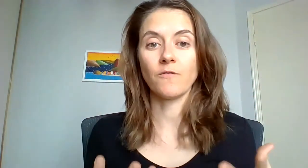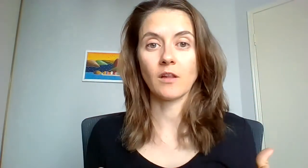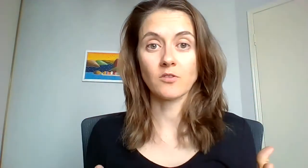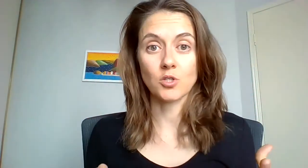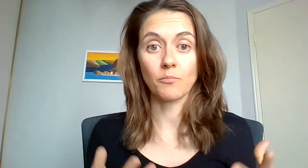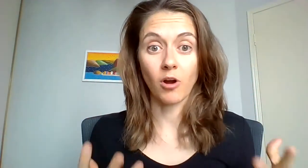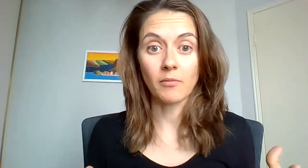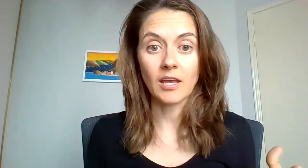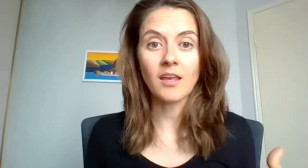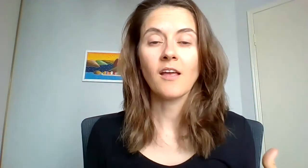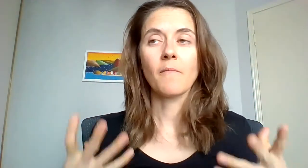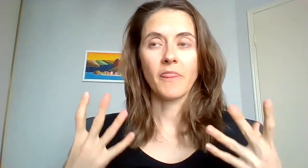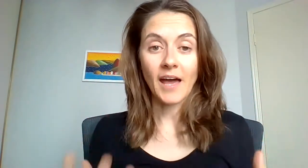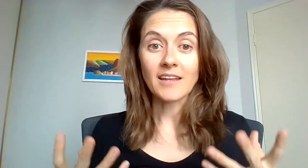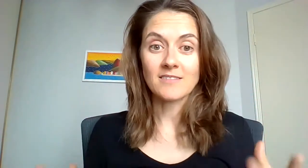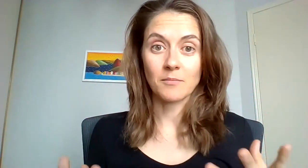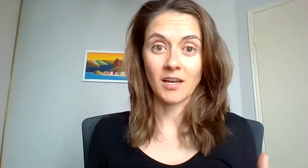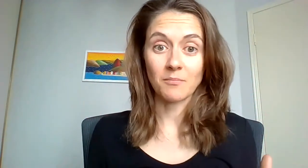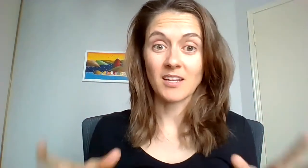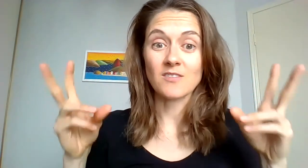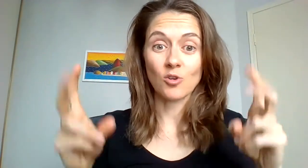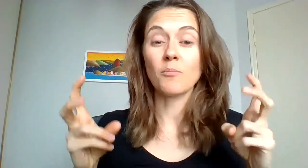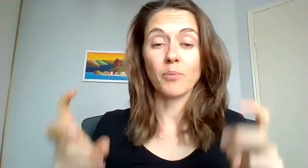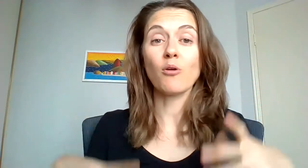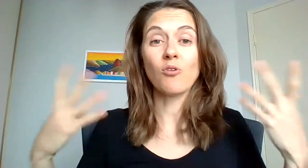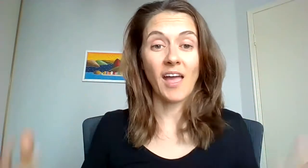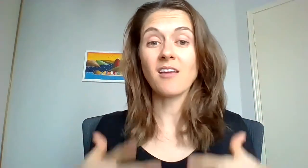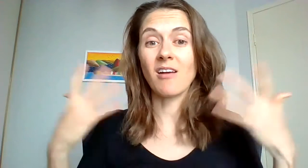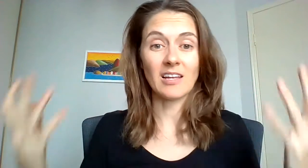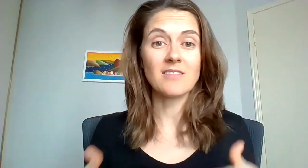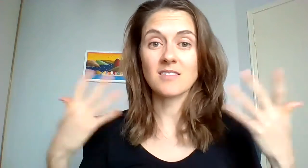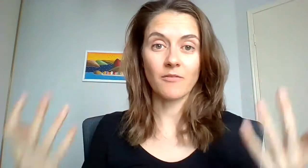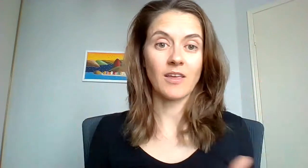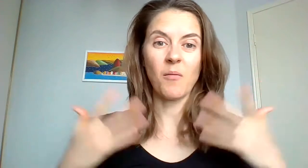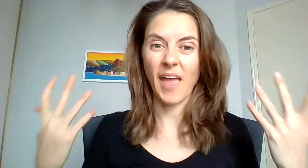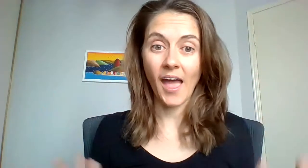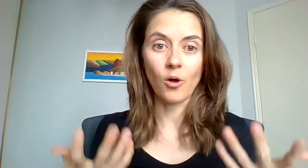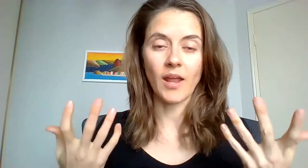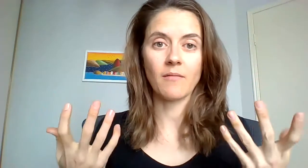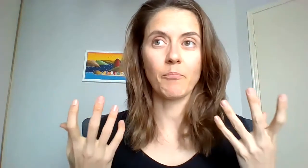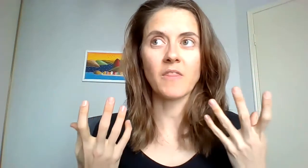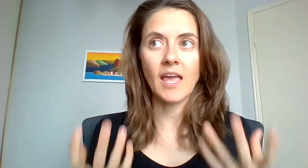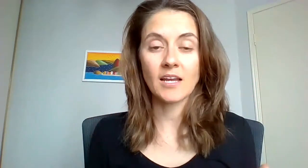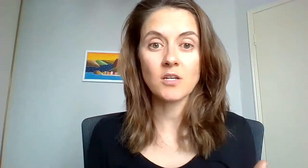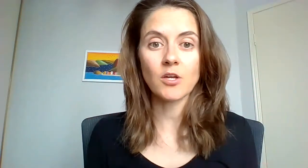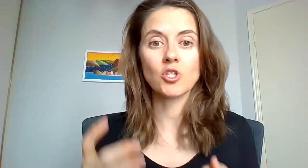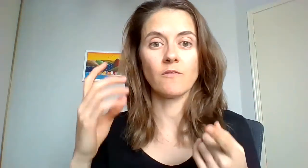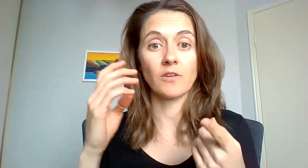feel to do primarily that is the main bit is that you're going to birth your anger and let this stuff come out and by the end of it you should feel